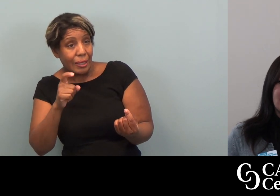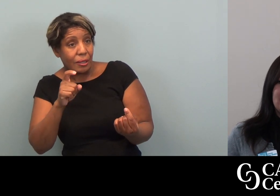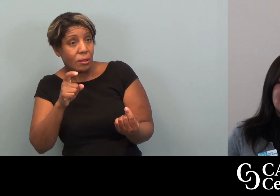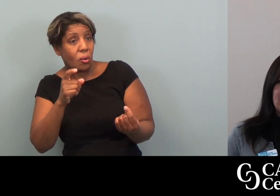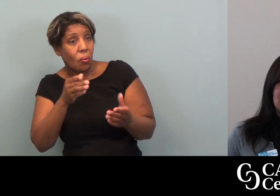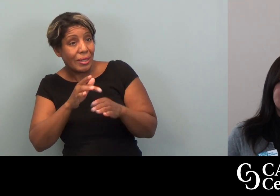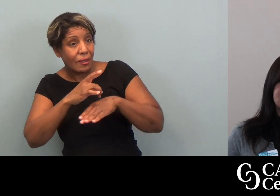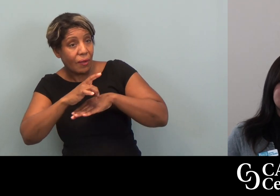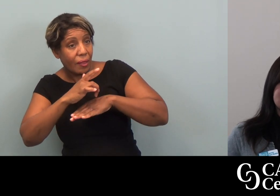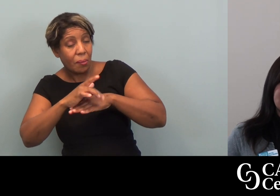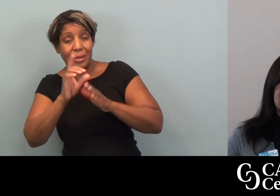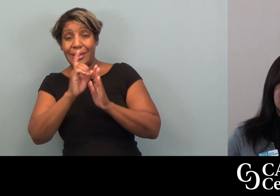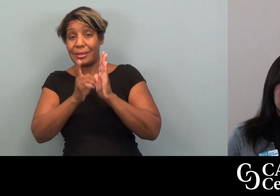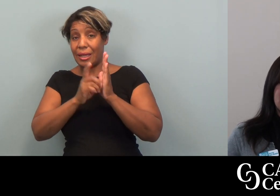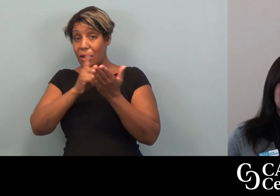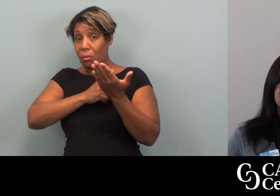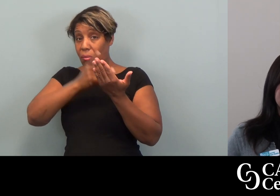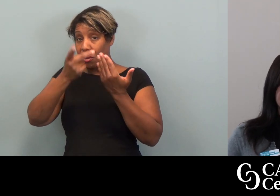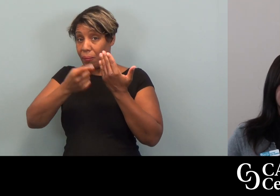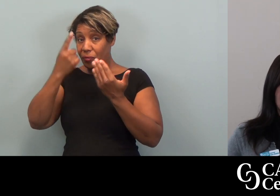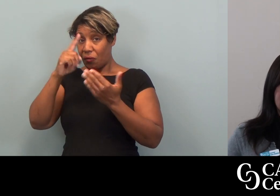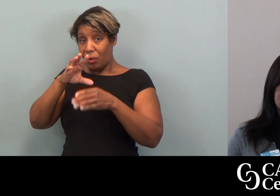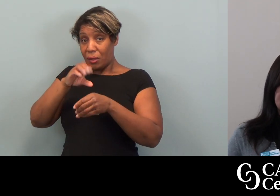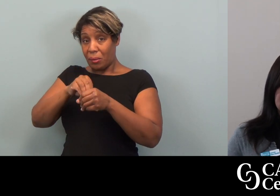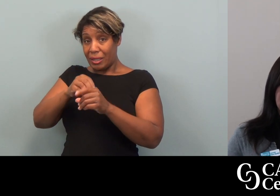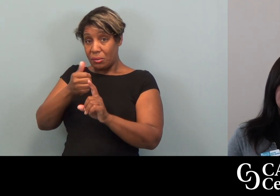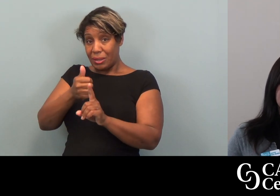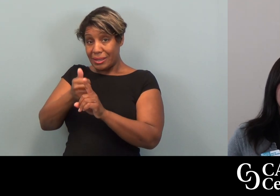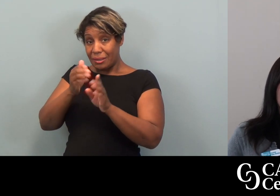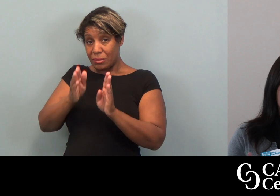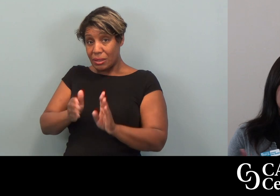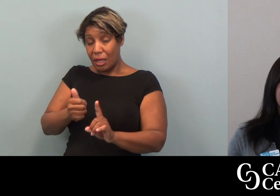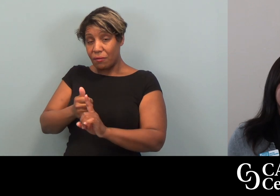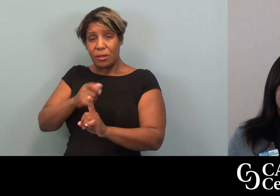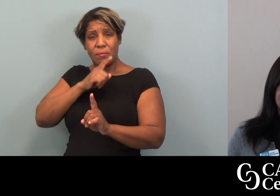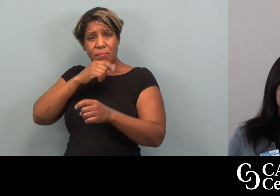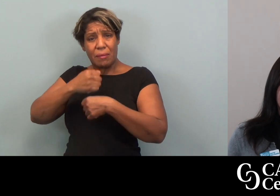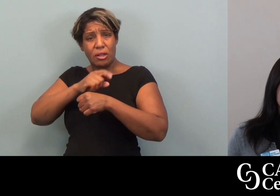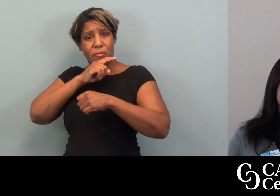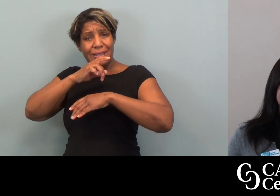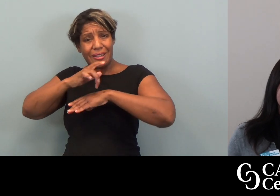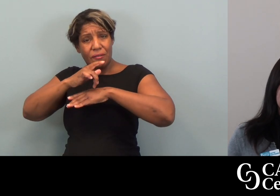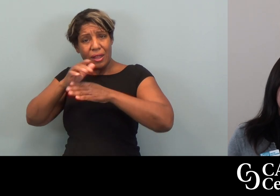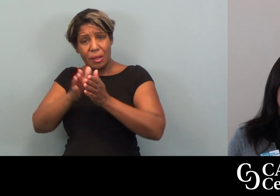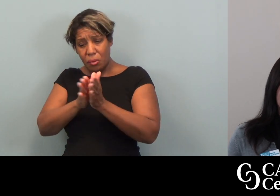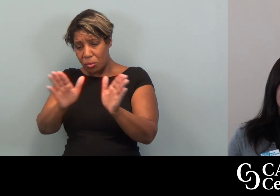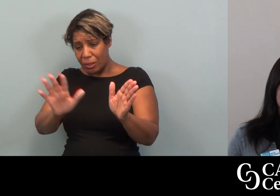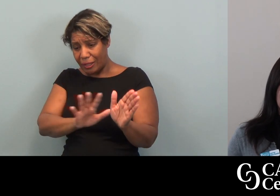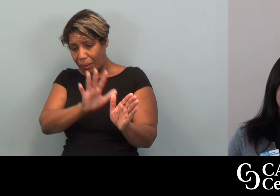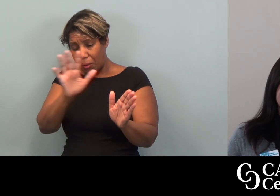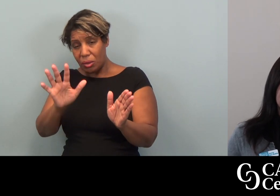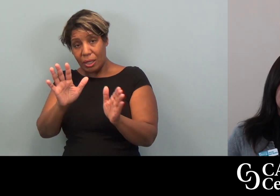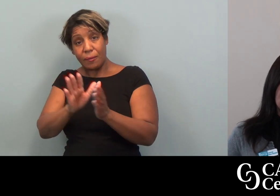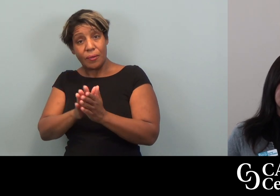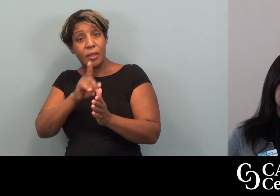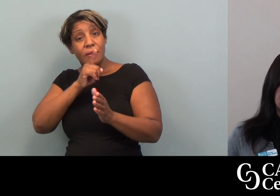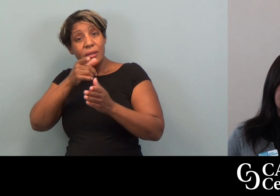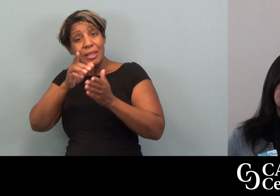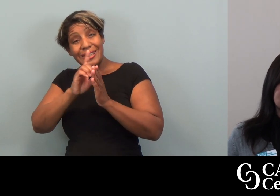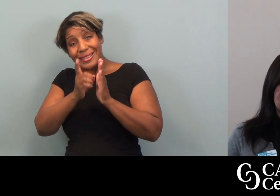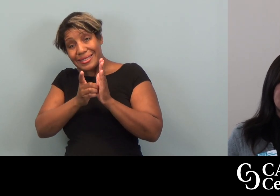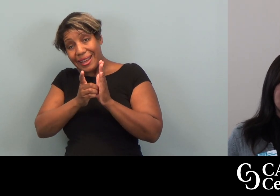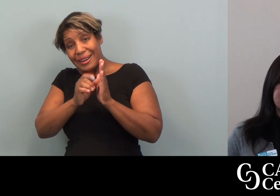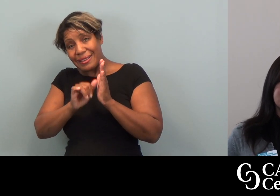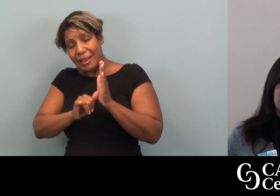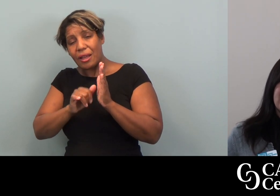What's out there? And designing a program not just for our participants. I want to make sure that it's available to the community at large. So